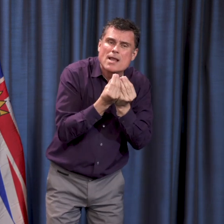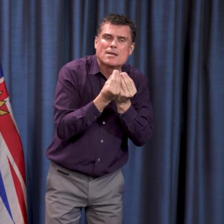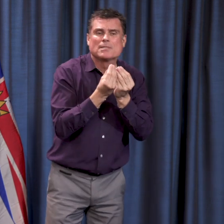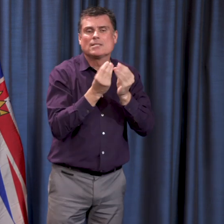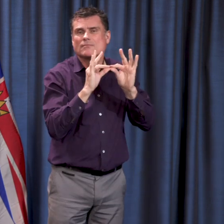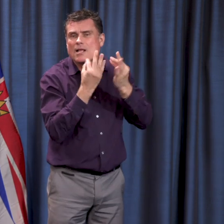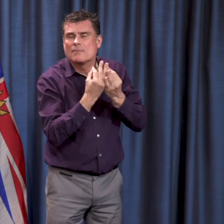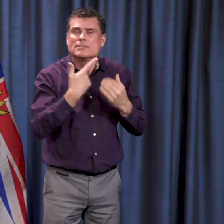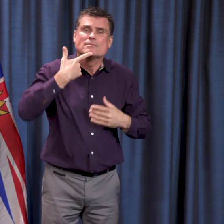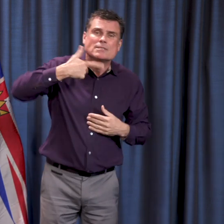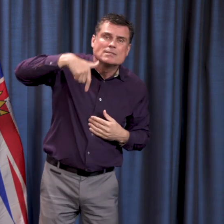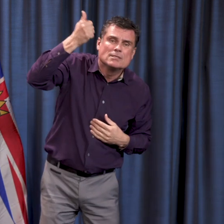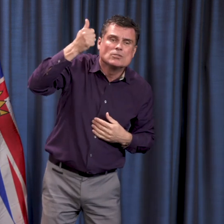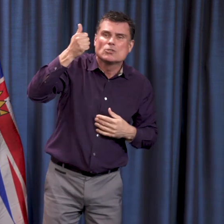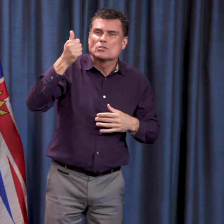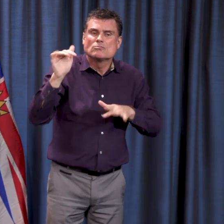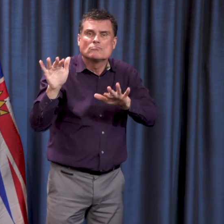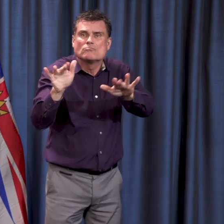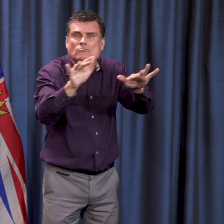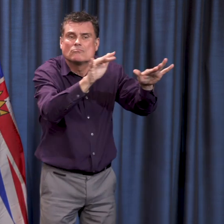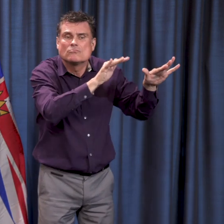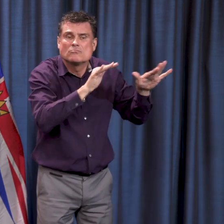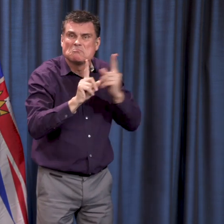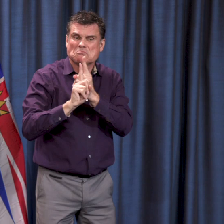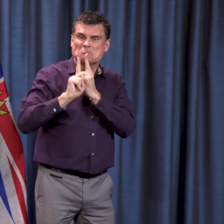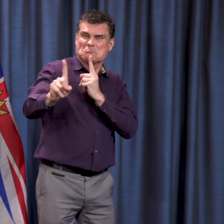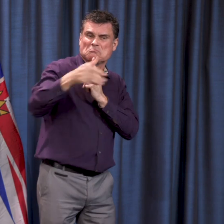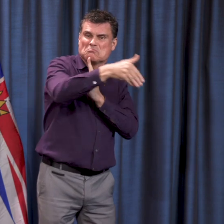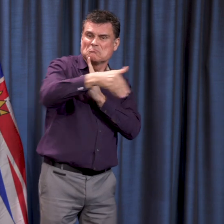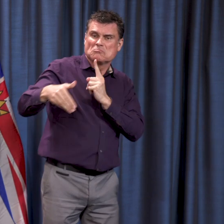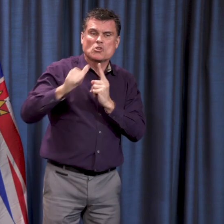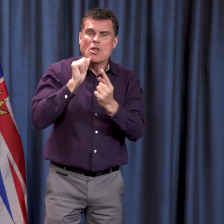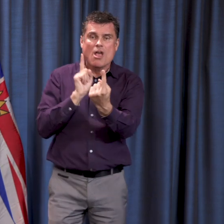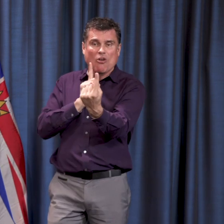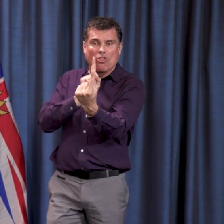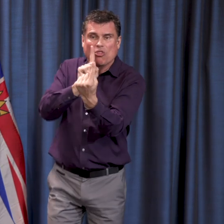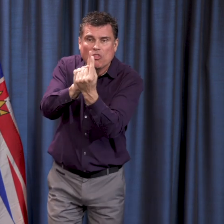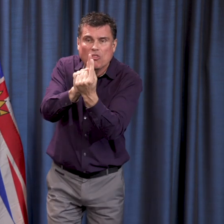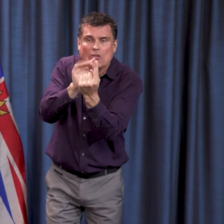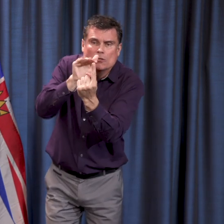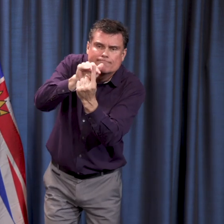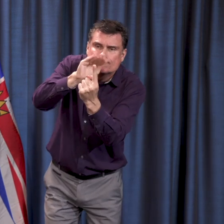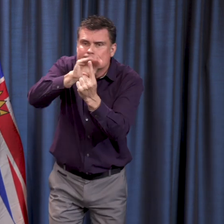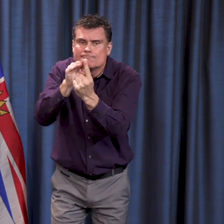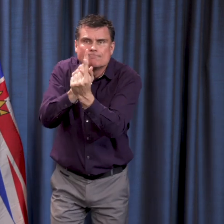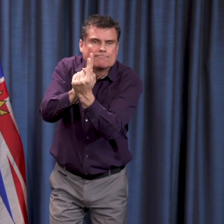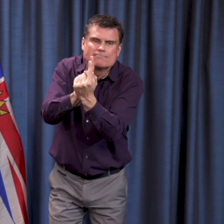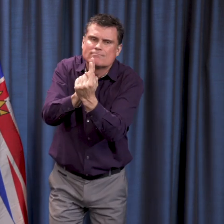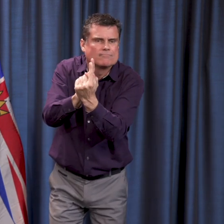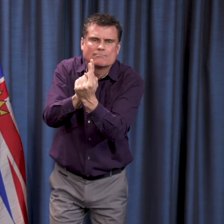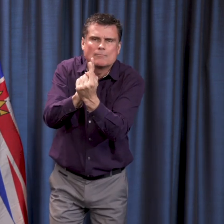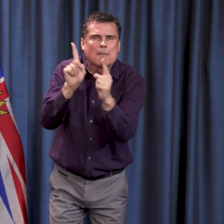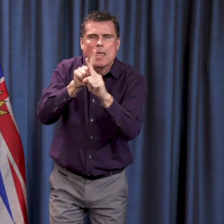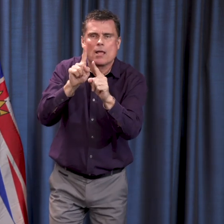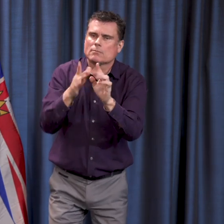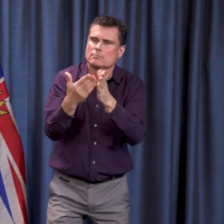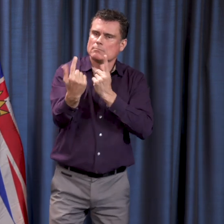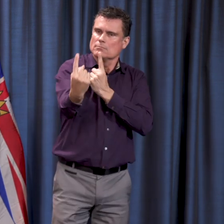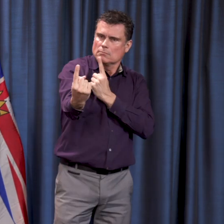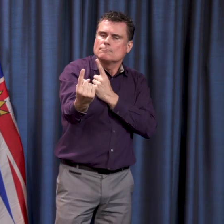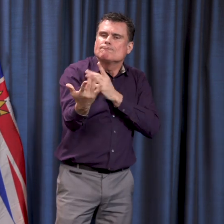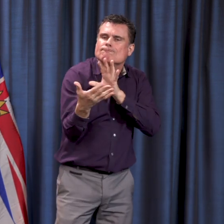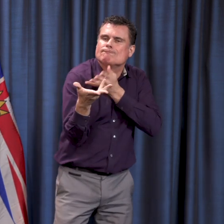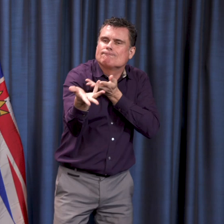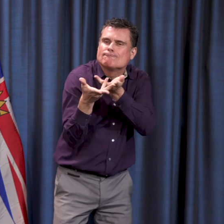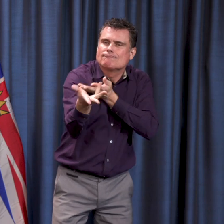Don't have that physical contact but maintain those social connections. That will protect our elders, our seniors, that will protect our healthcare